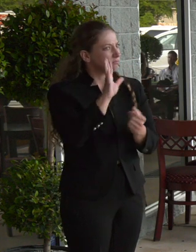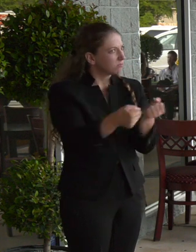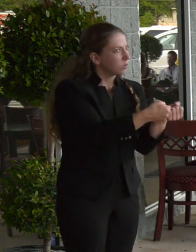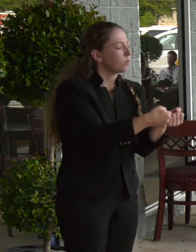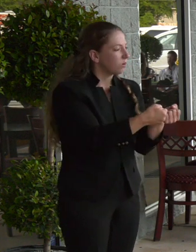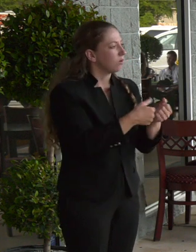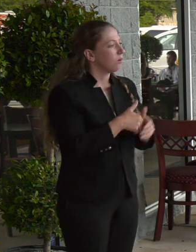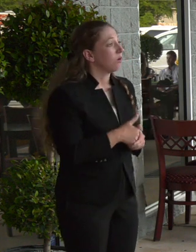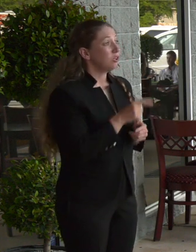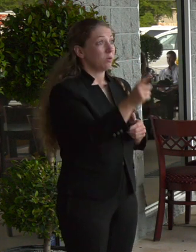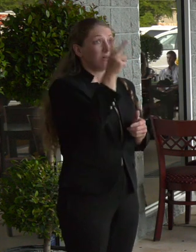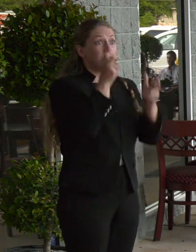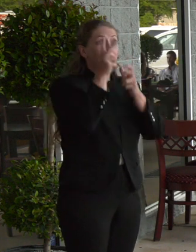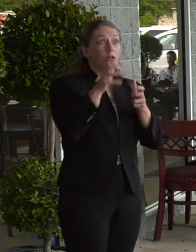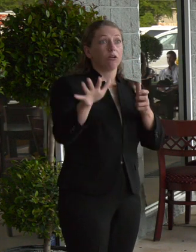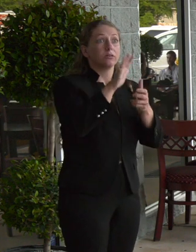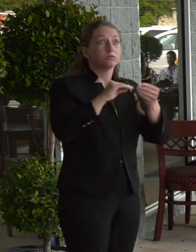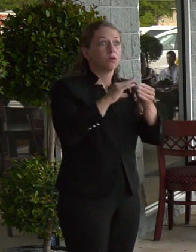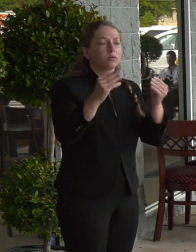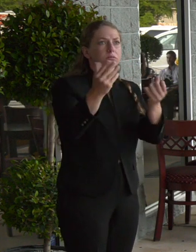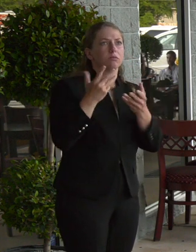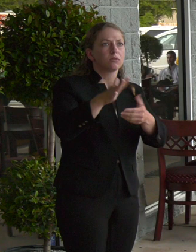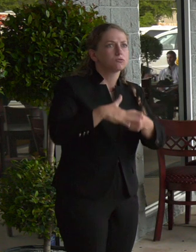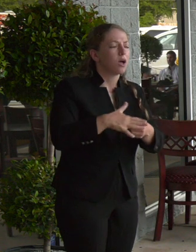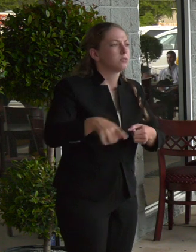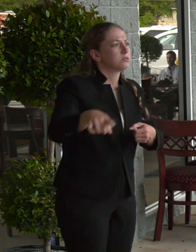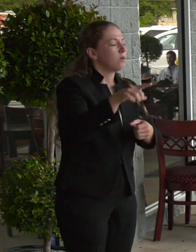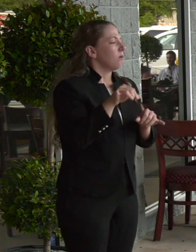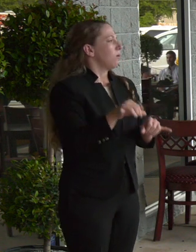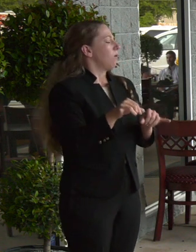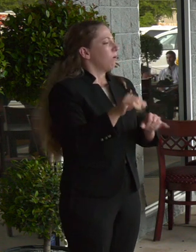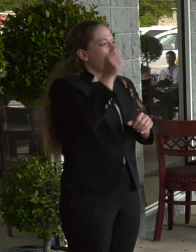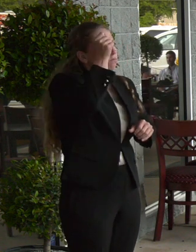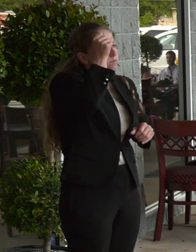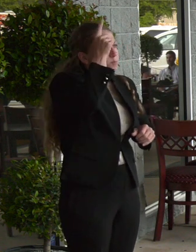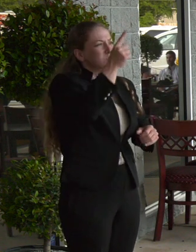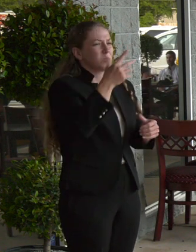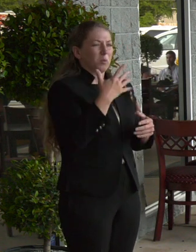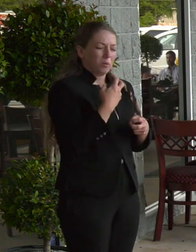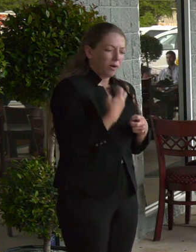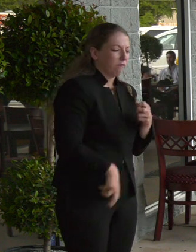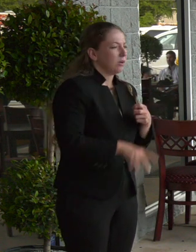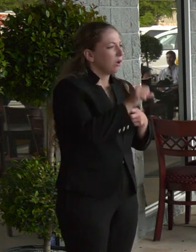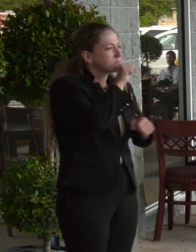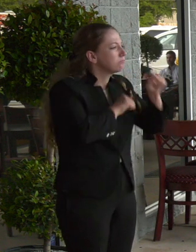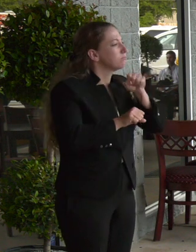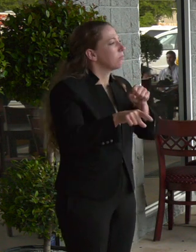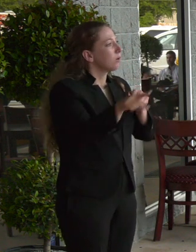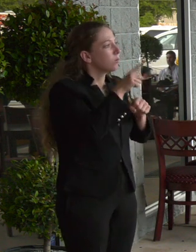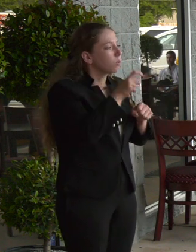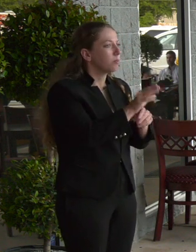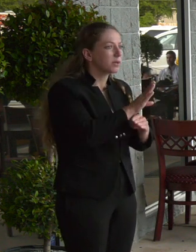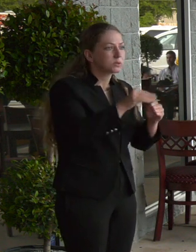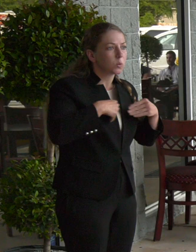personal and see the stress, you understand that a lot of people have had a very, very difficult time in this city, both business owners and people